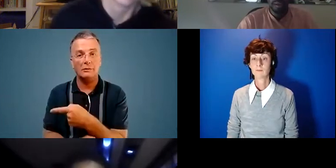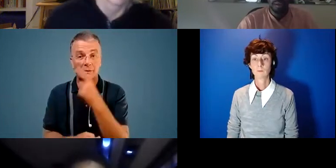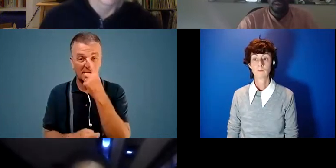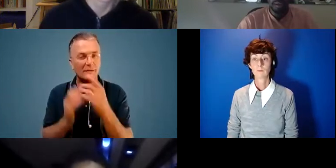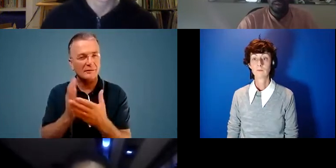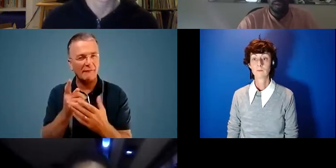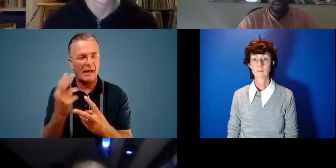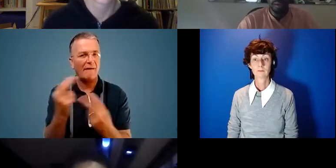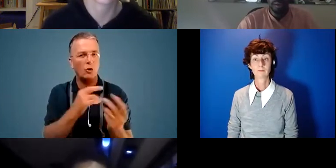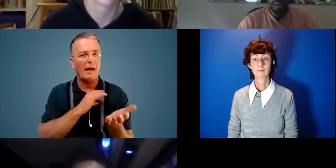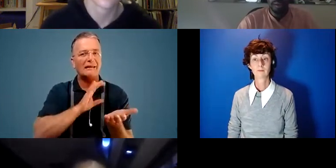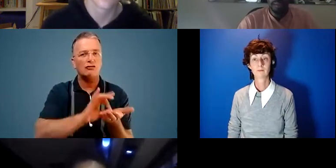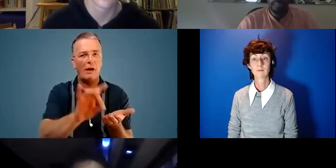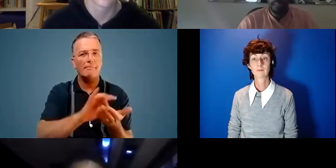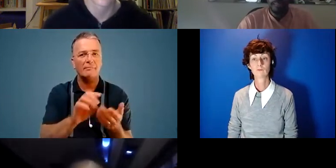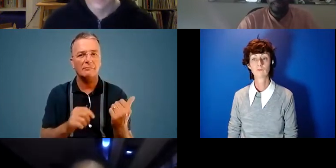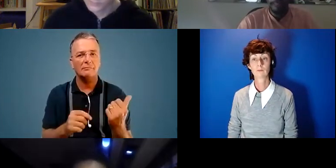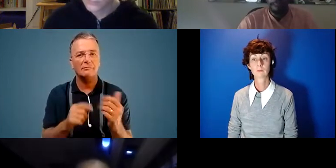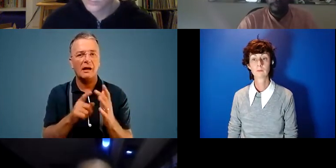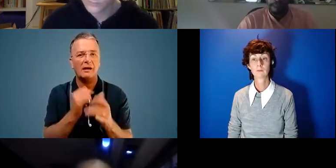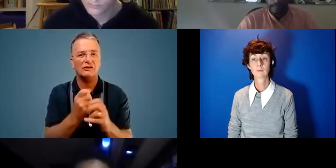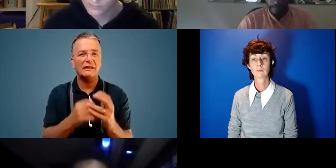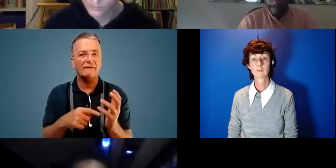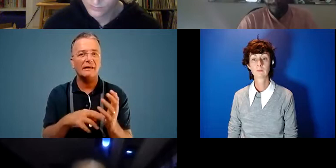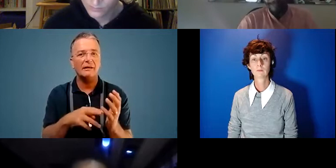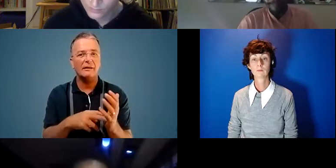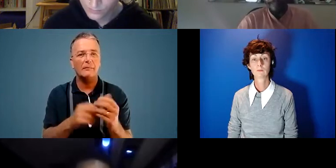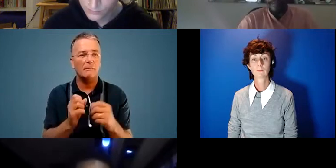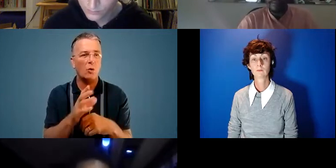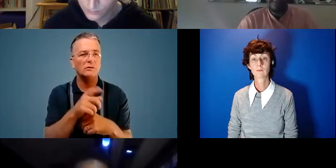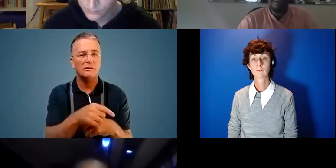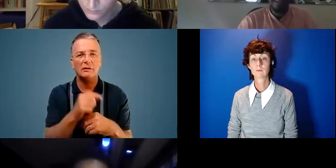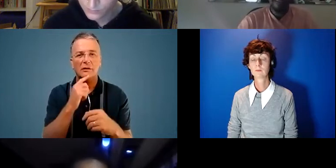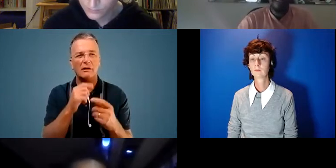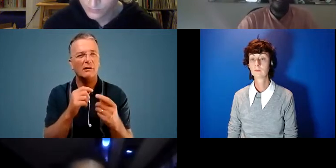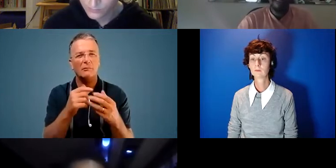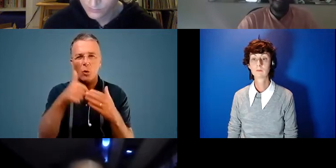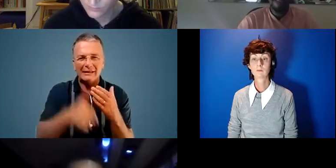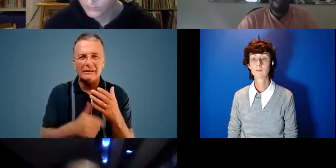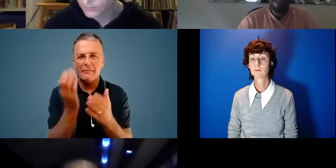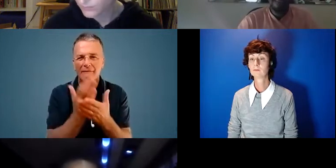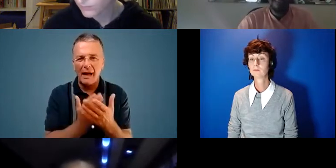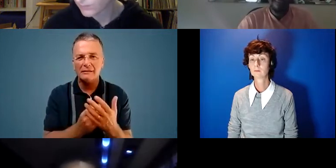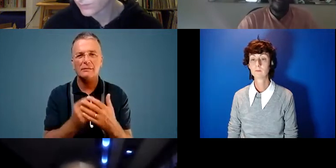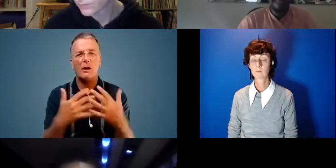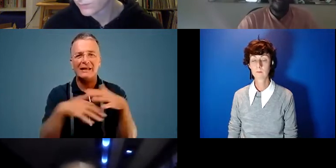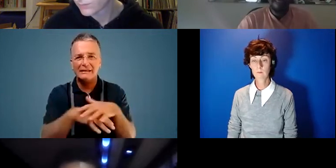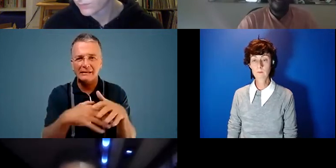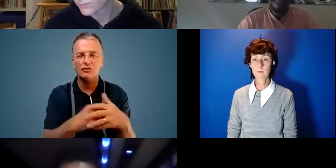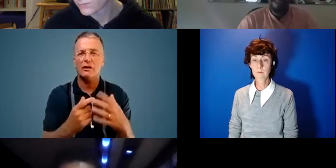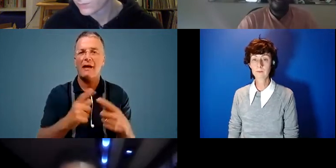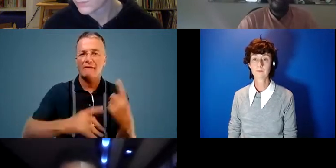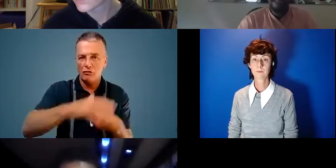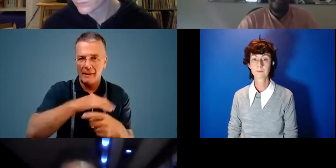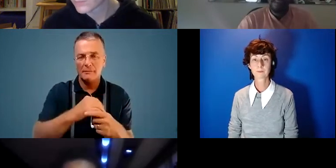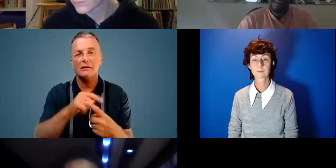do go on my Instagram, my latest Instagram IGTV post, where you can learn loads more in depth factors and stuff about intersection environmentalism, and circular